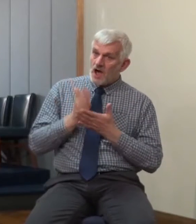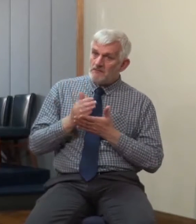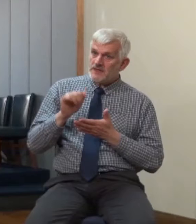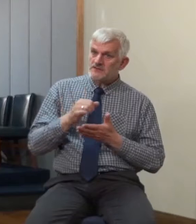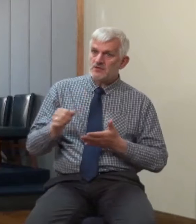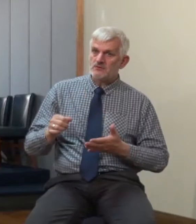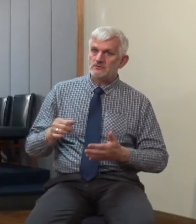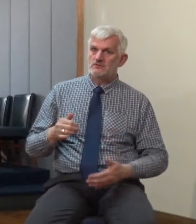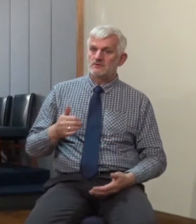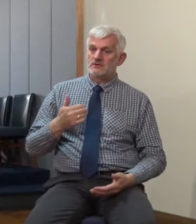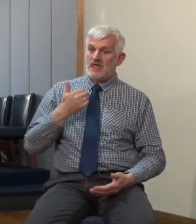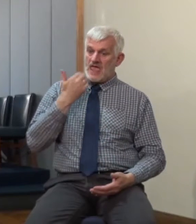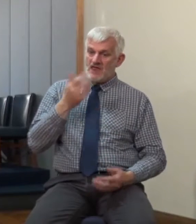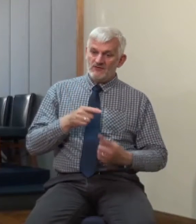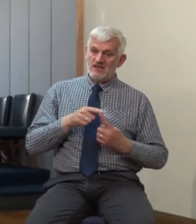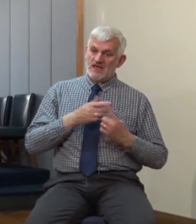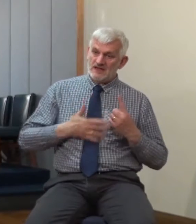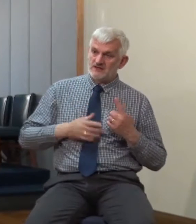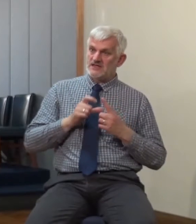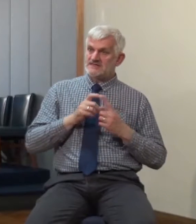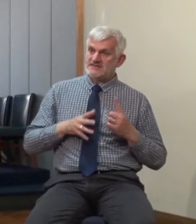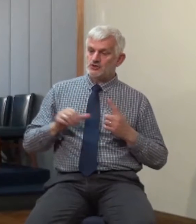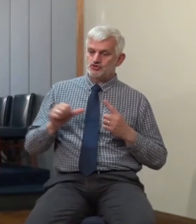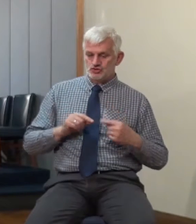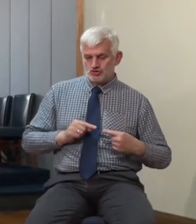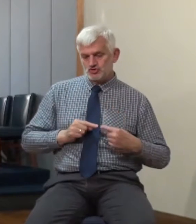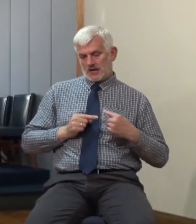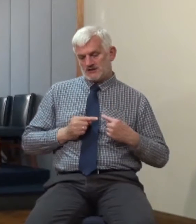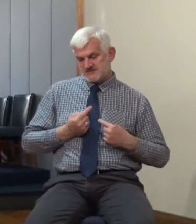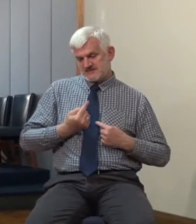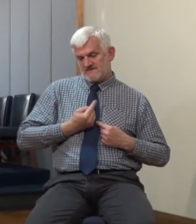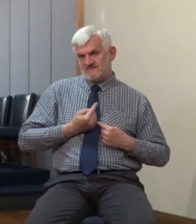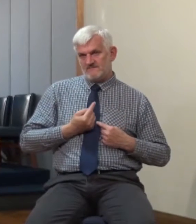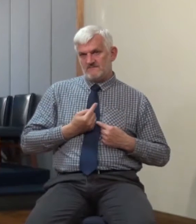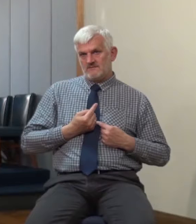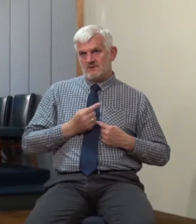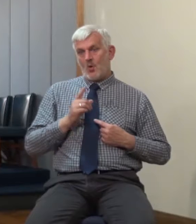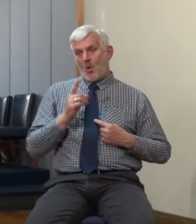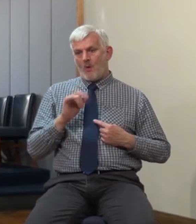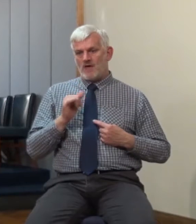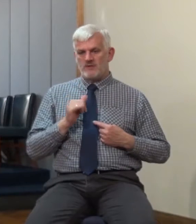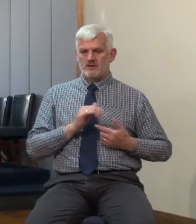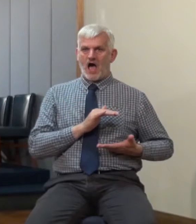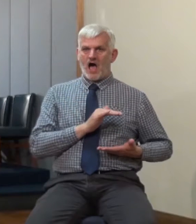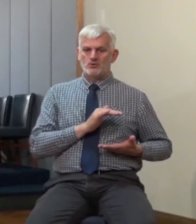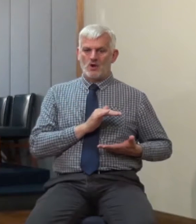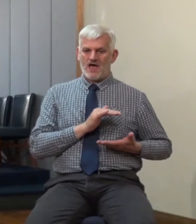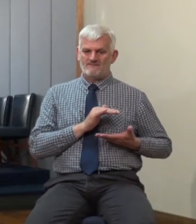challenges himself. And I made sure there were no idols creeping in to my life. In the home,